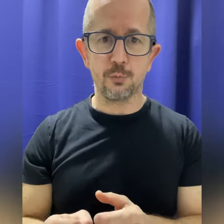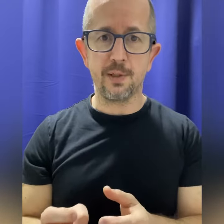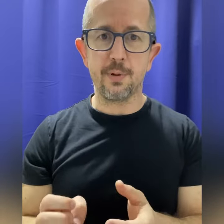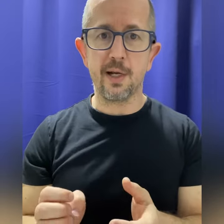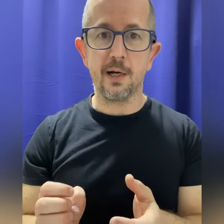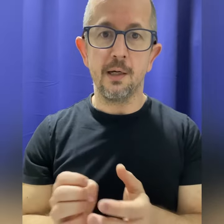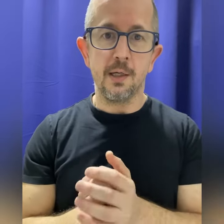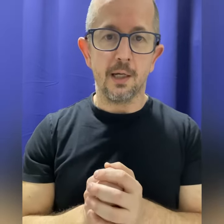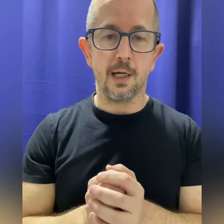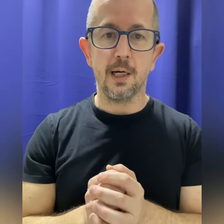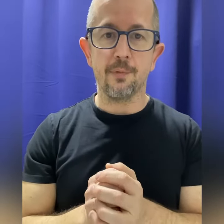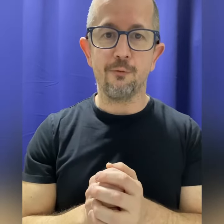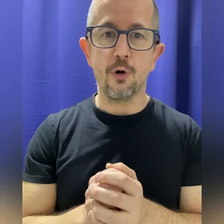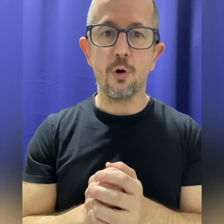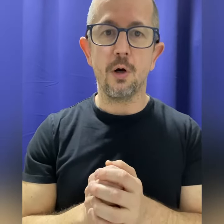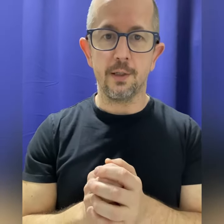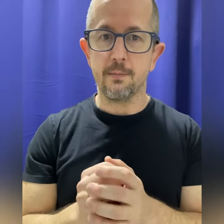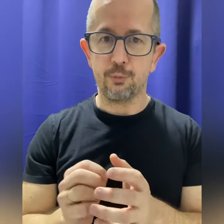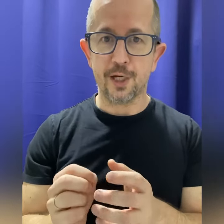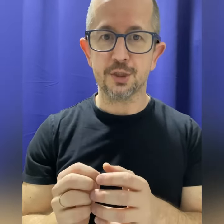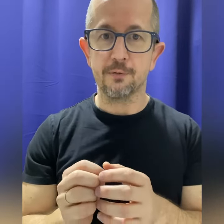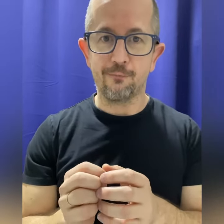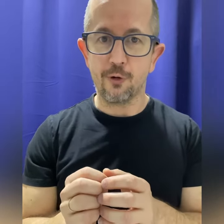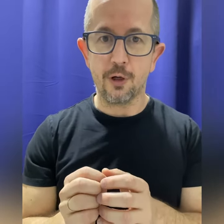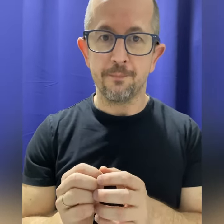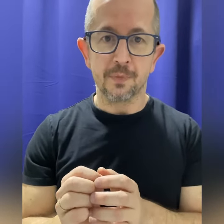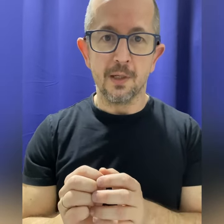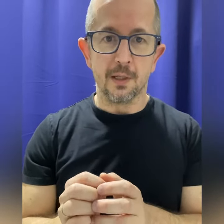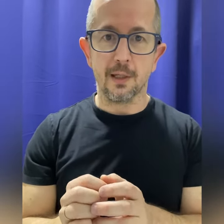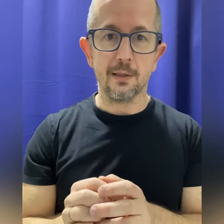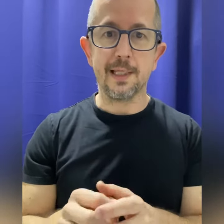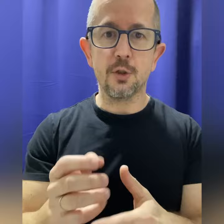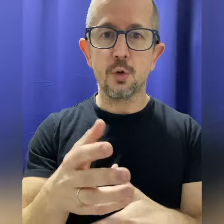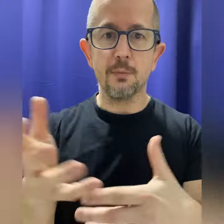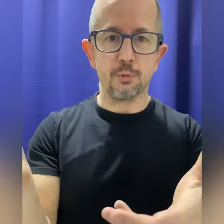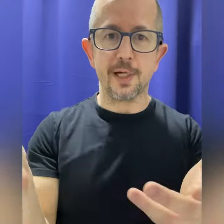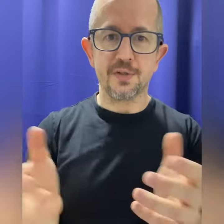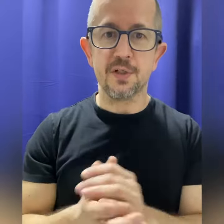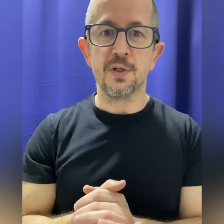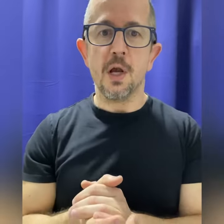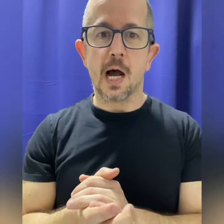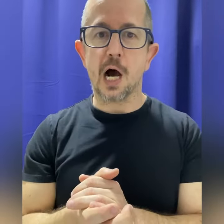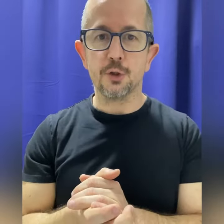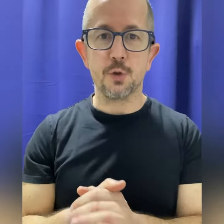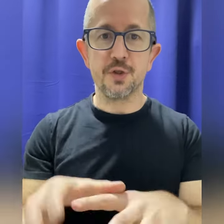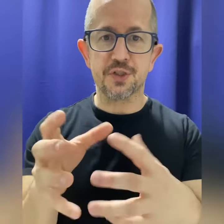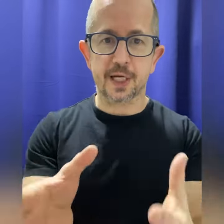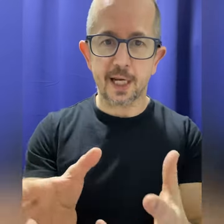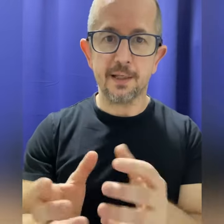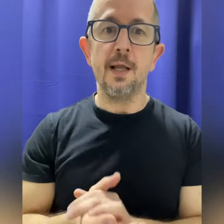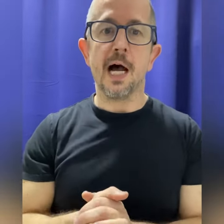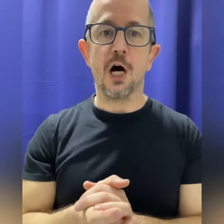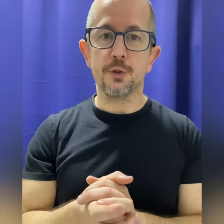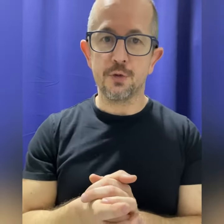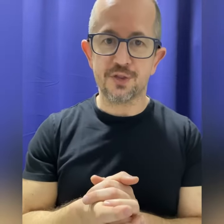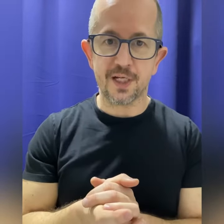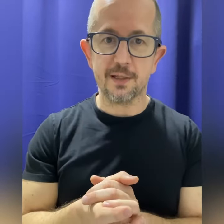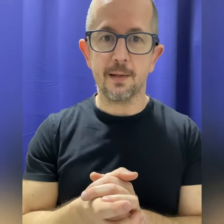prepare for an impression for lingual braces, how to scan, how to set up